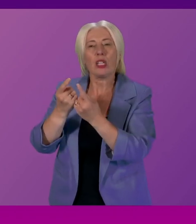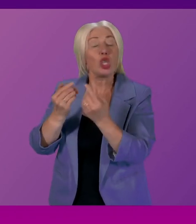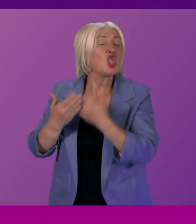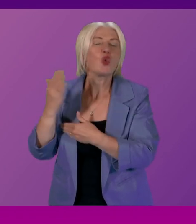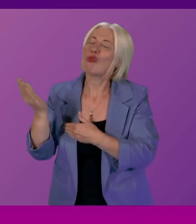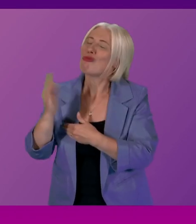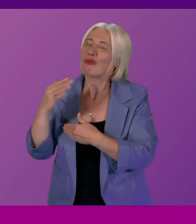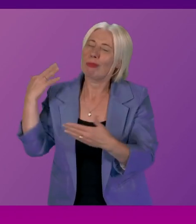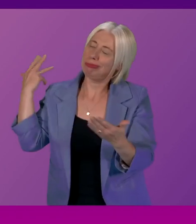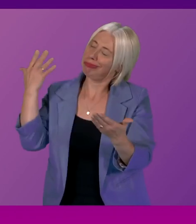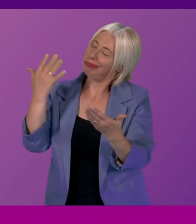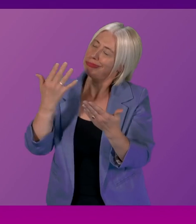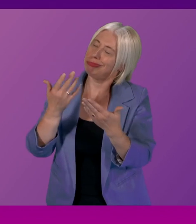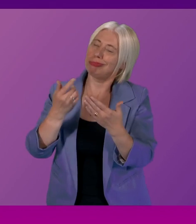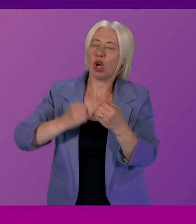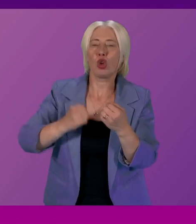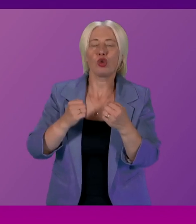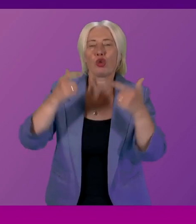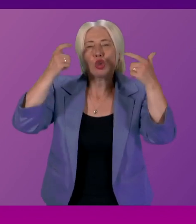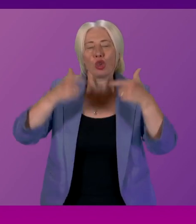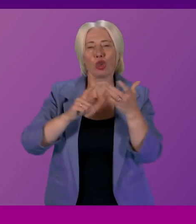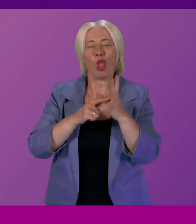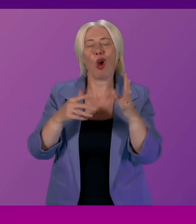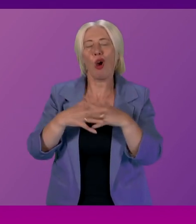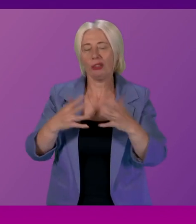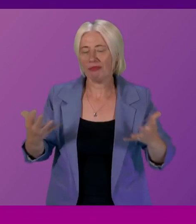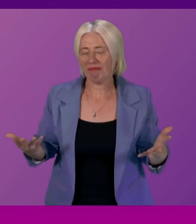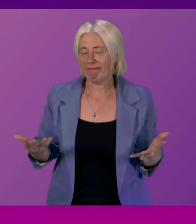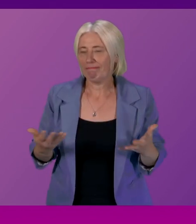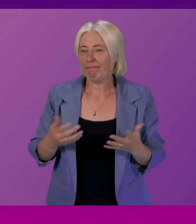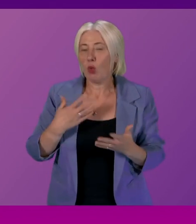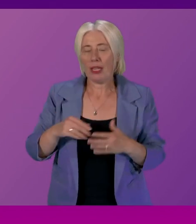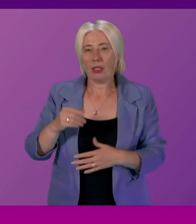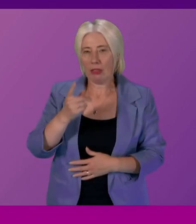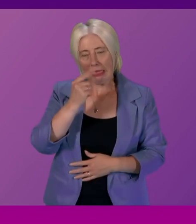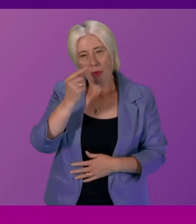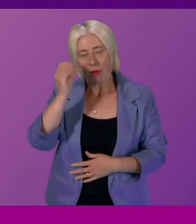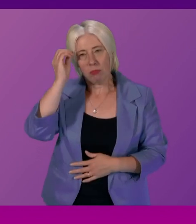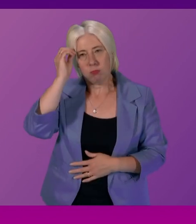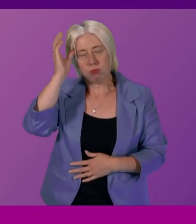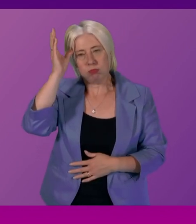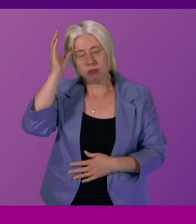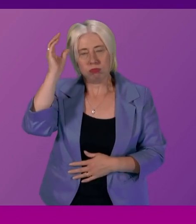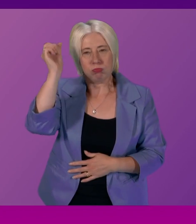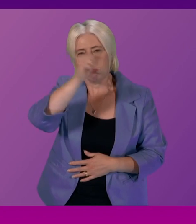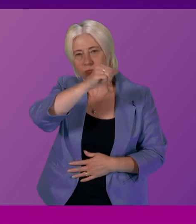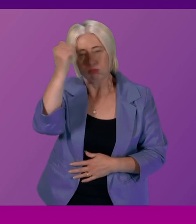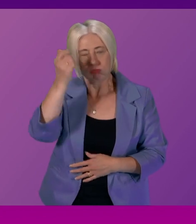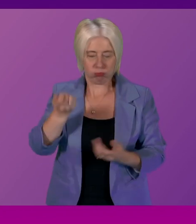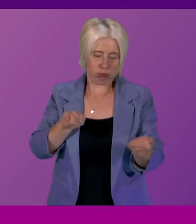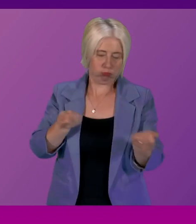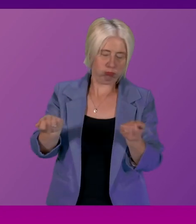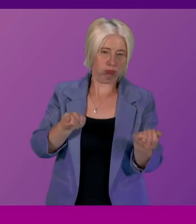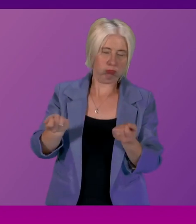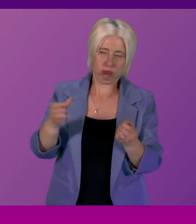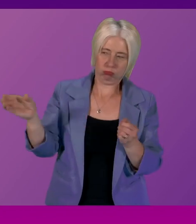and there's a continuing need for capable knowledgeable expert administrators to be